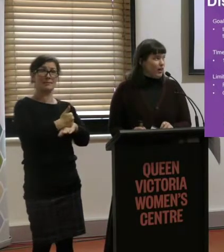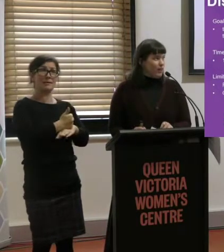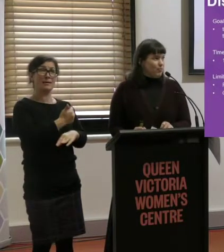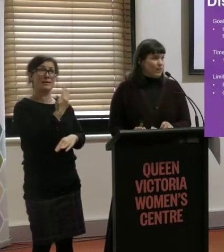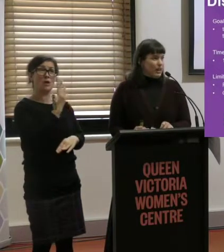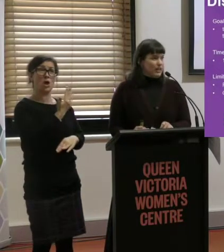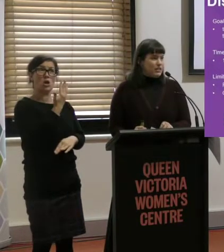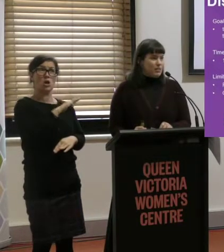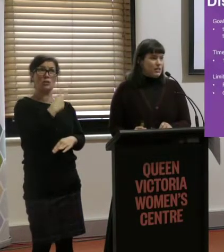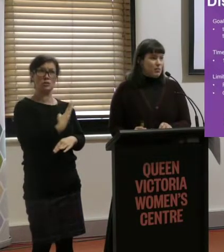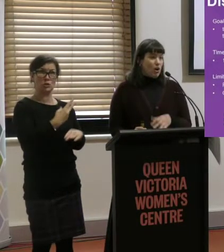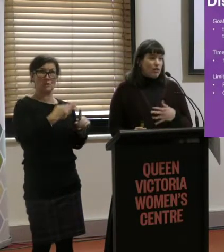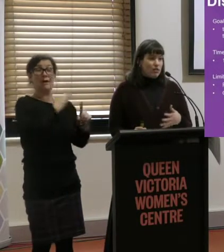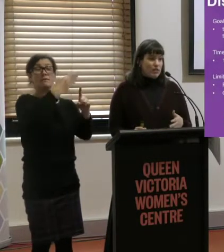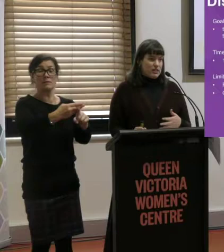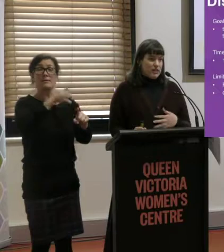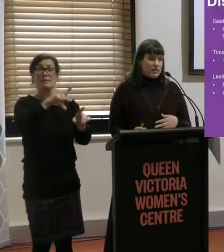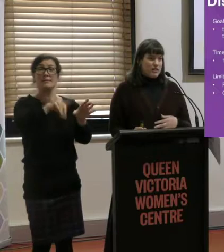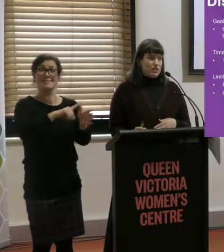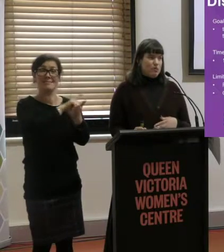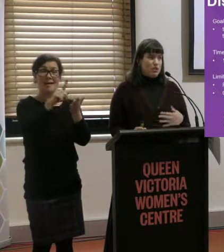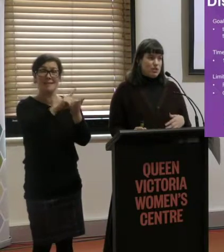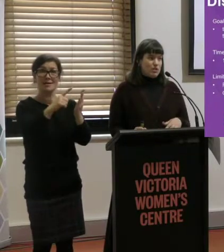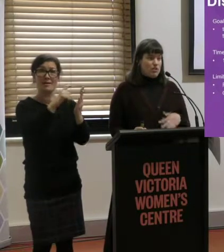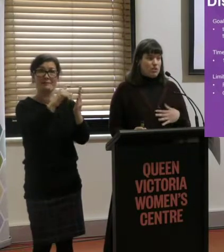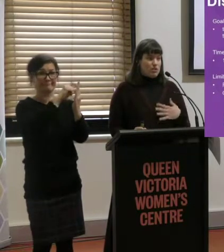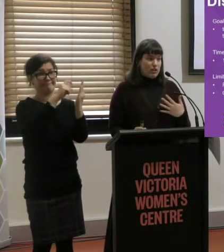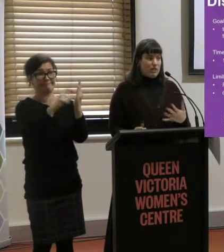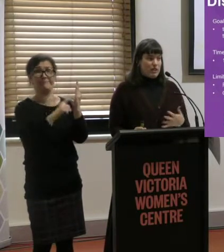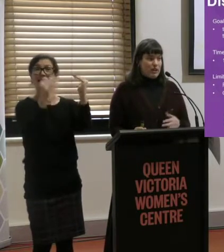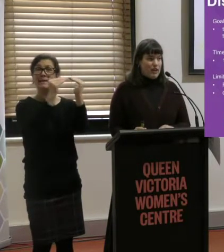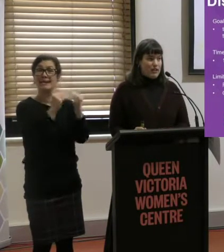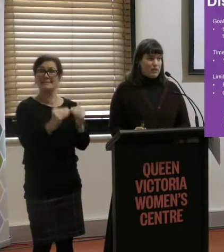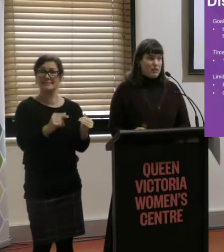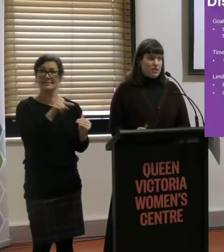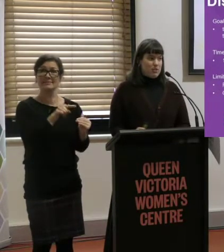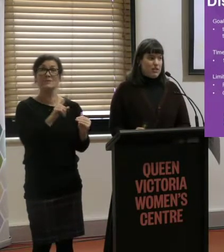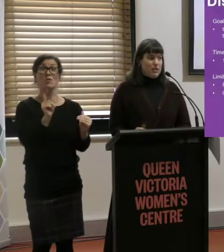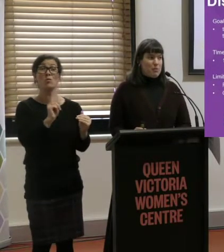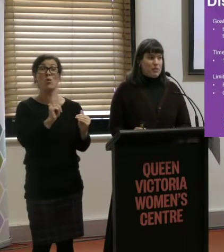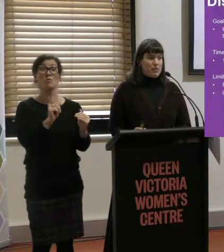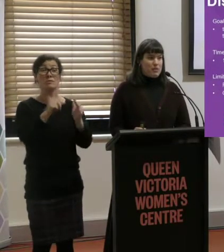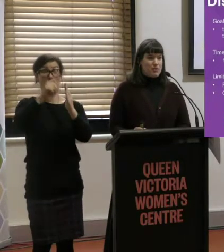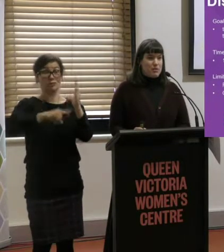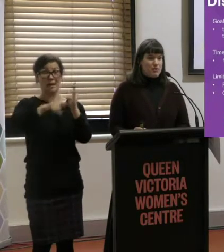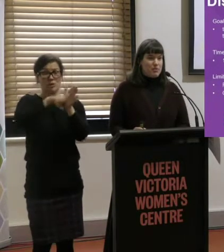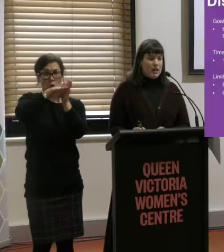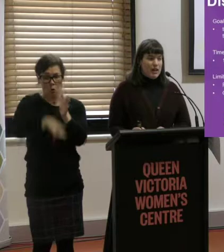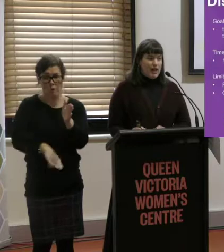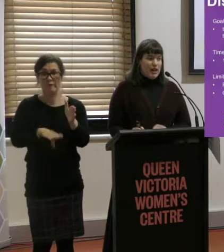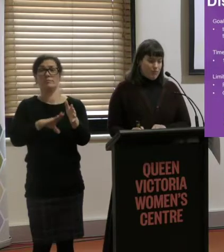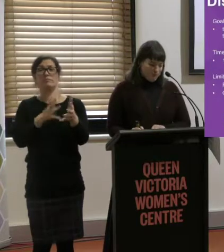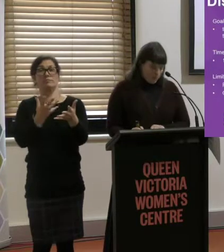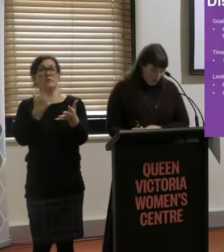And the goal of the standards is to reduce or to eliminate discrimination within the public transport system.